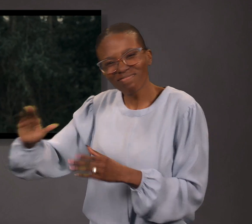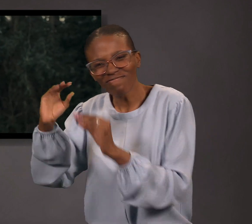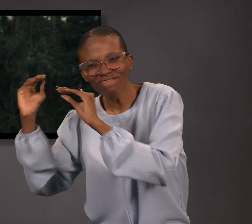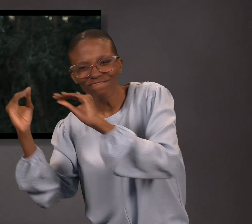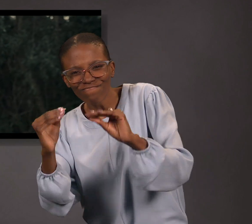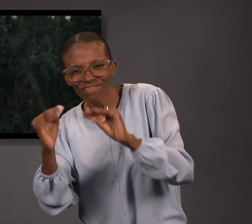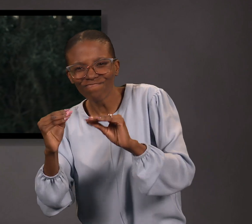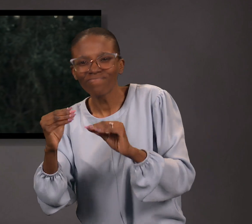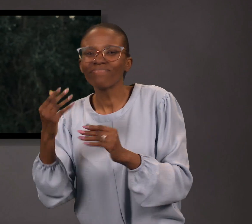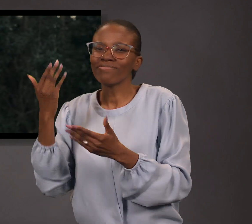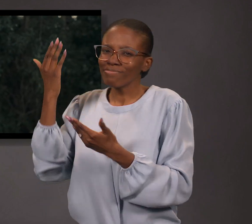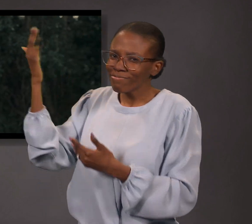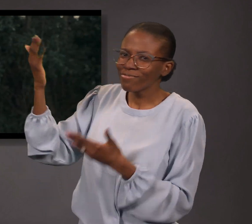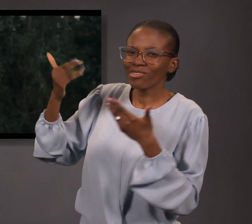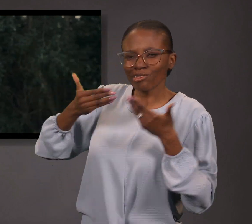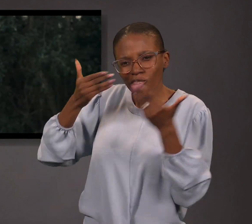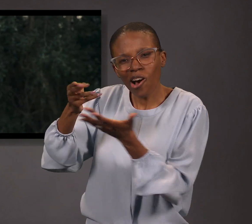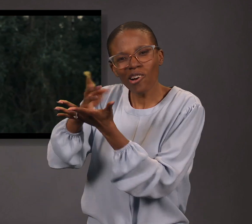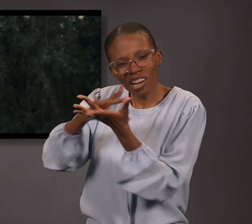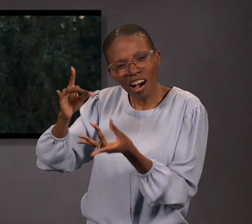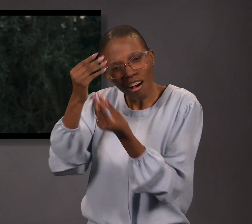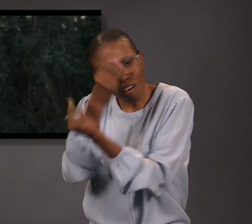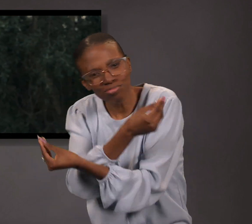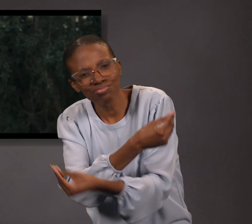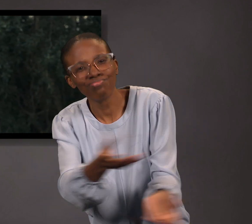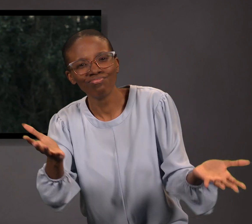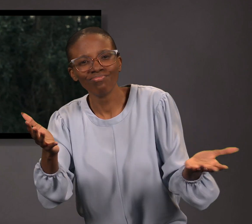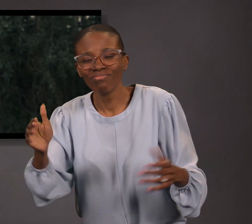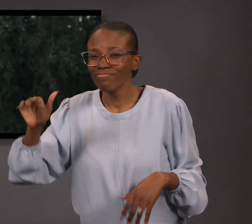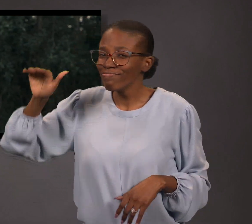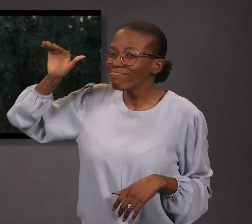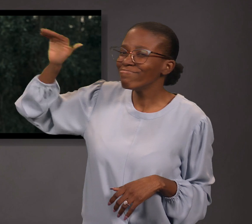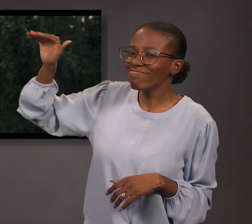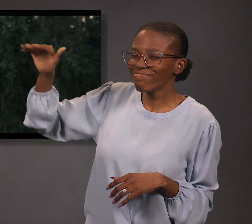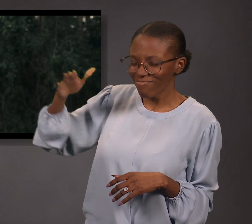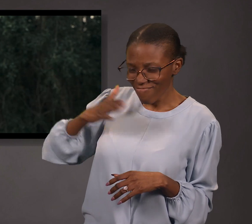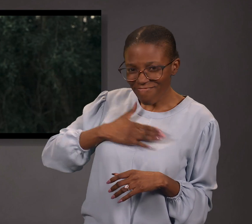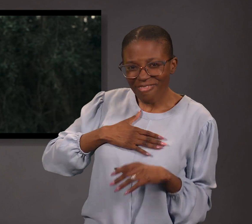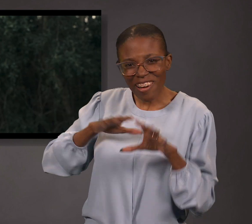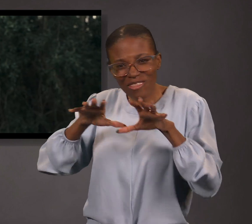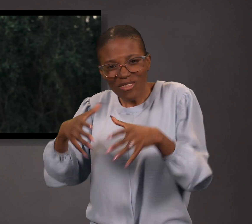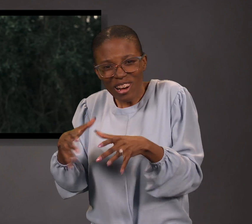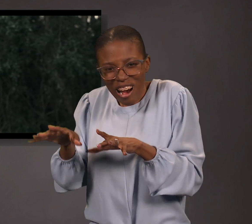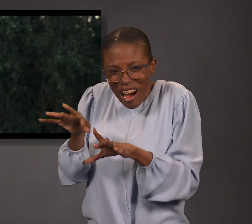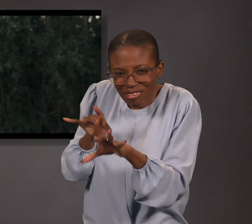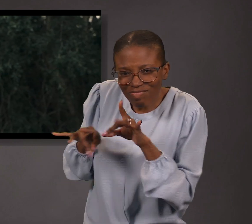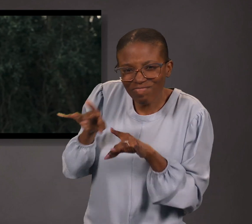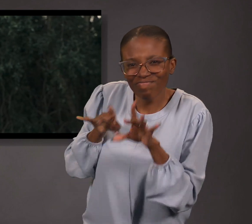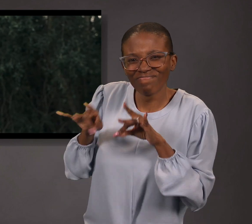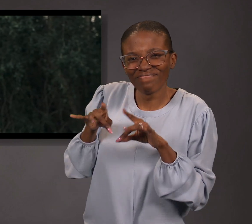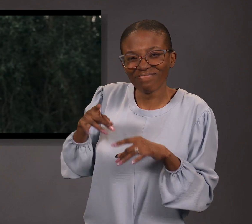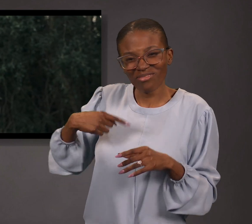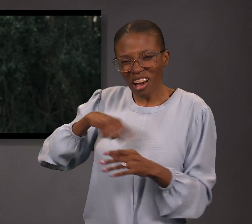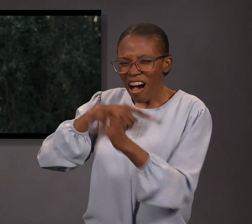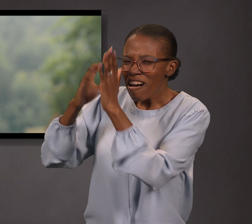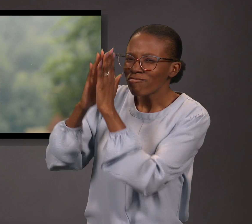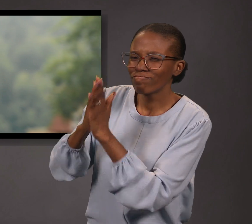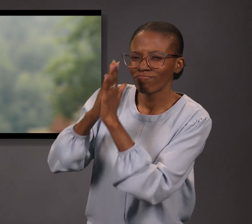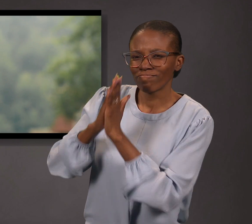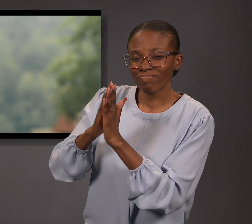And now, Father, I pray unto Thee for them and also for all those who shall believe on their words that they may believe in me, that